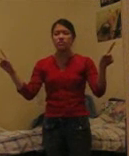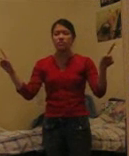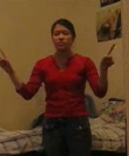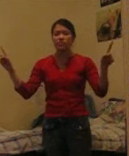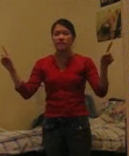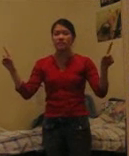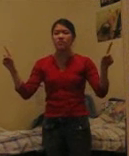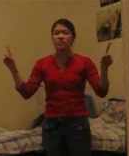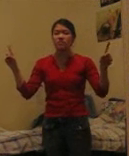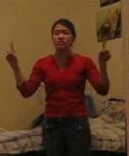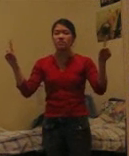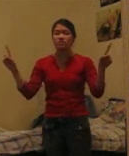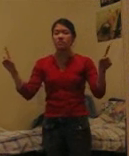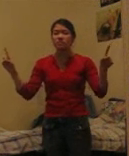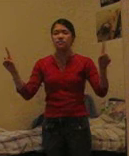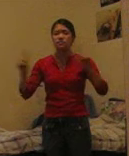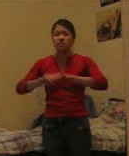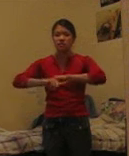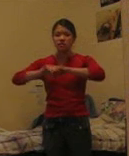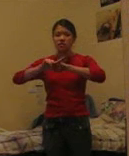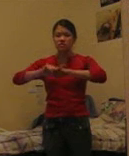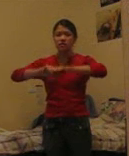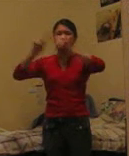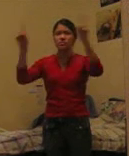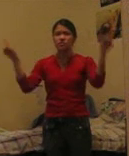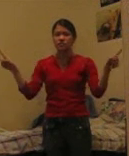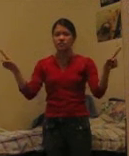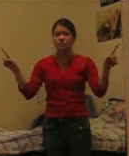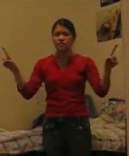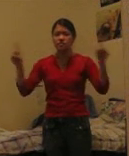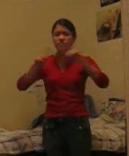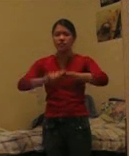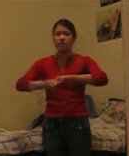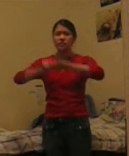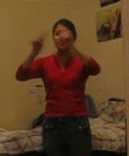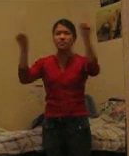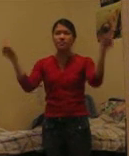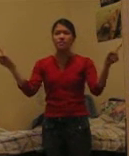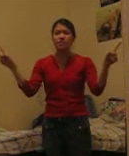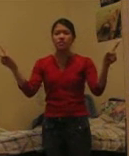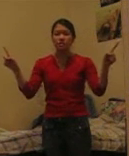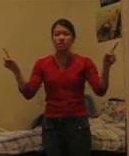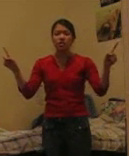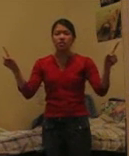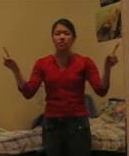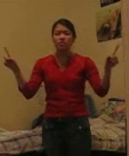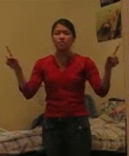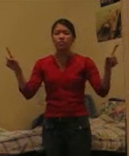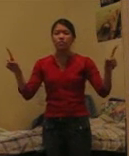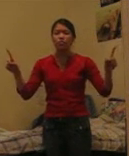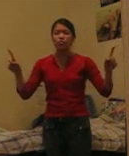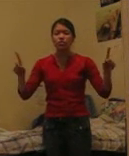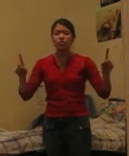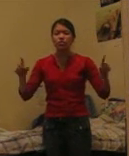So it's like, it's different. Not the same, but different. But. But for a world,